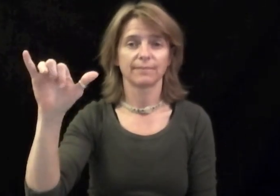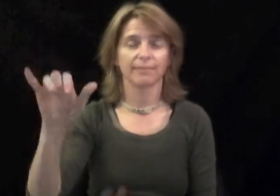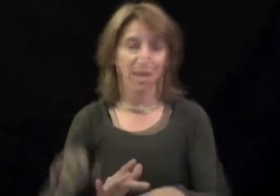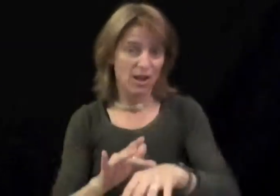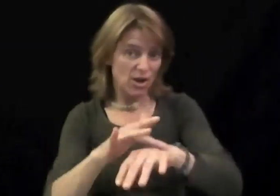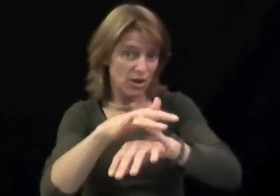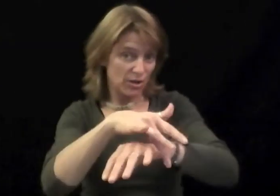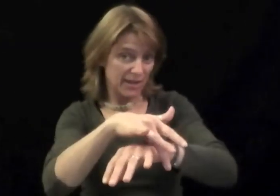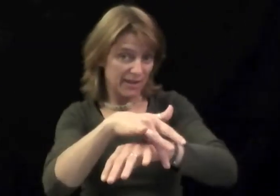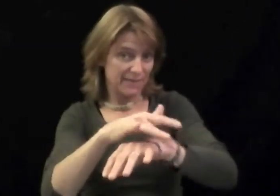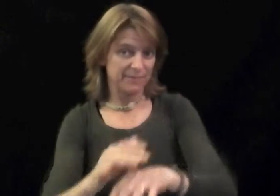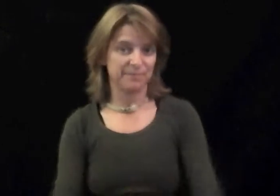Early.